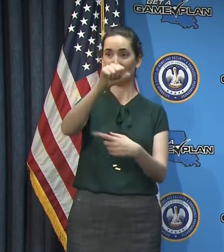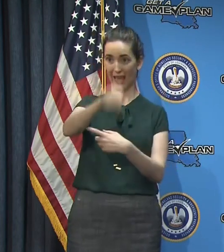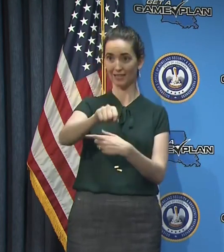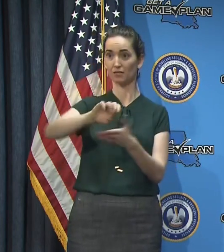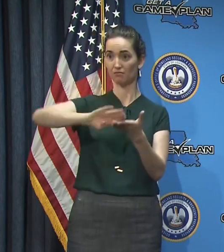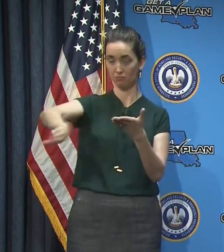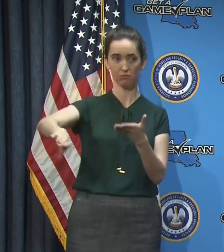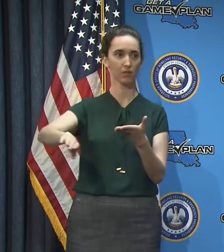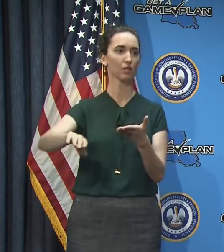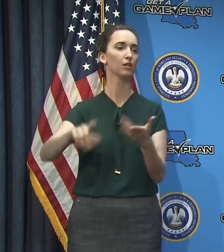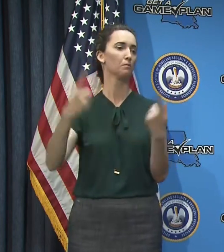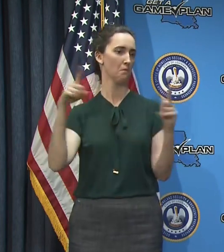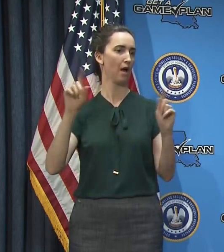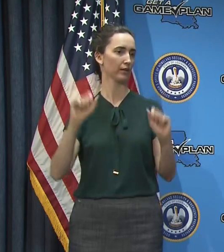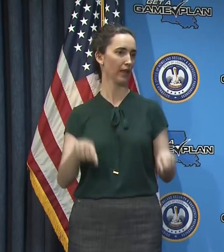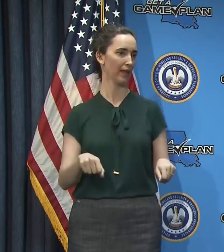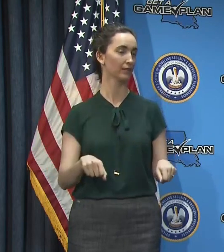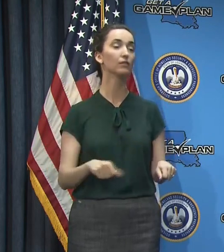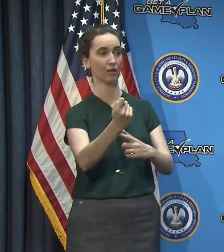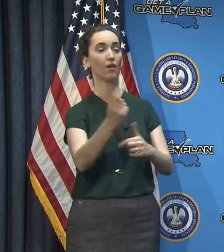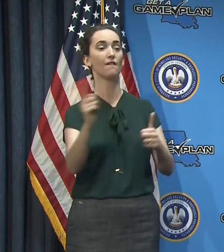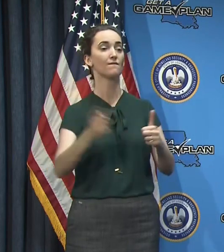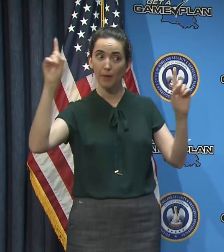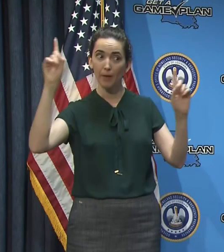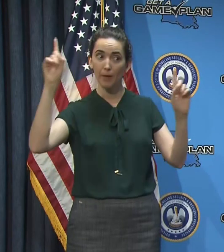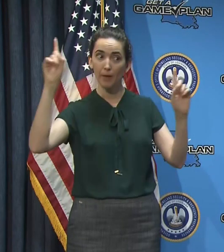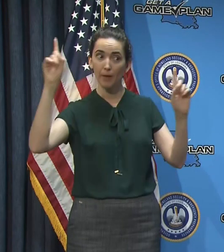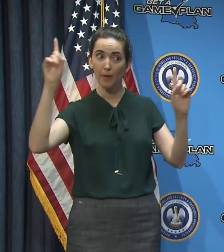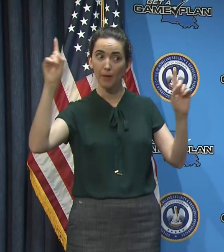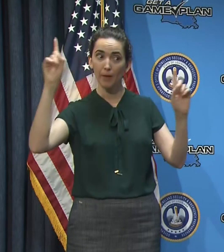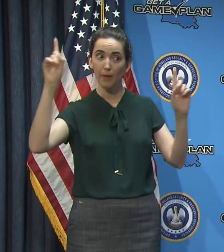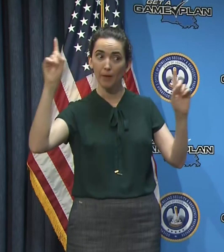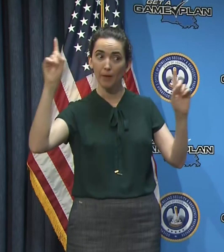are some steps that are, that are underway. That process has not know where